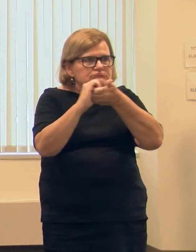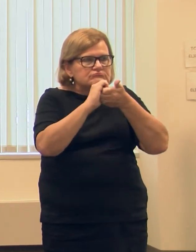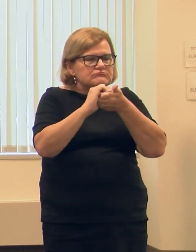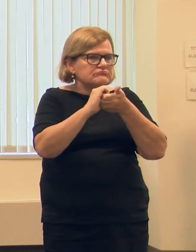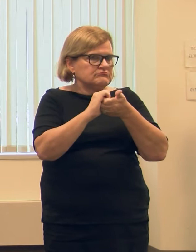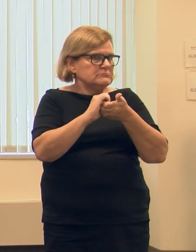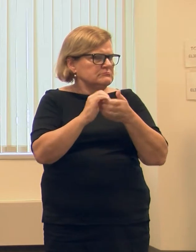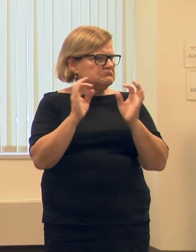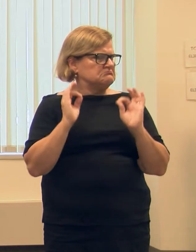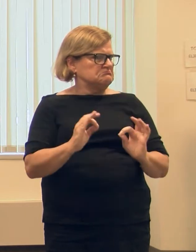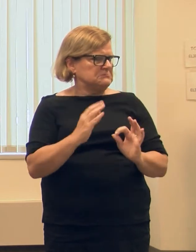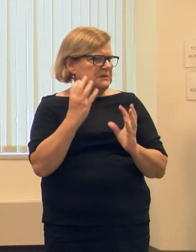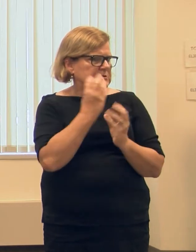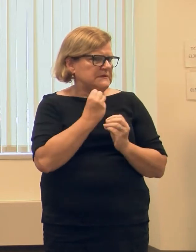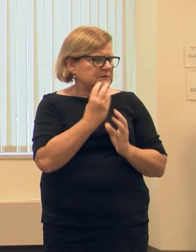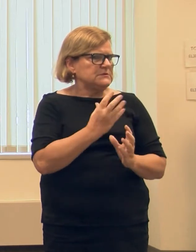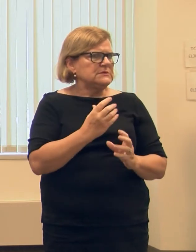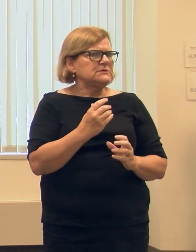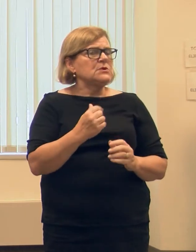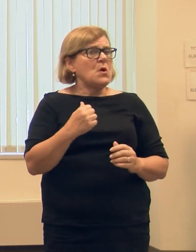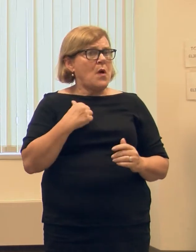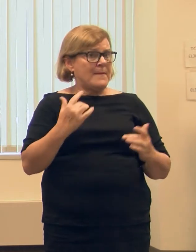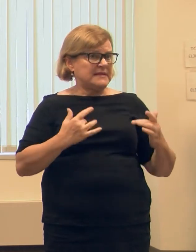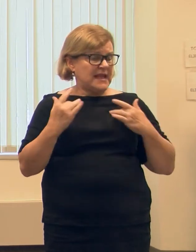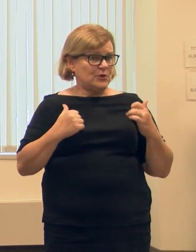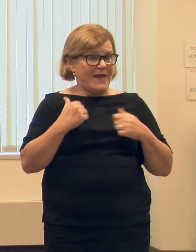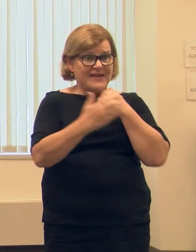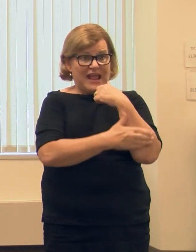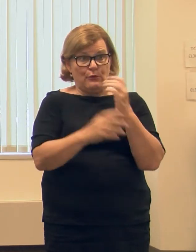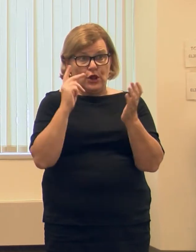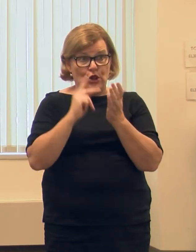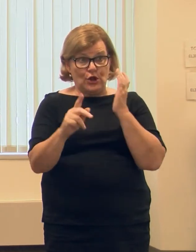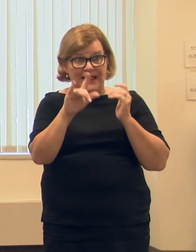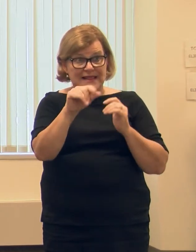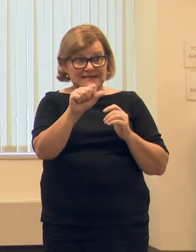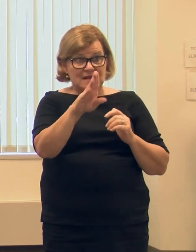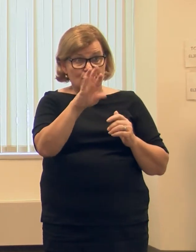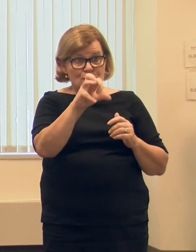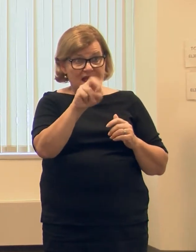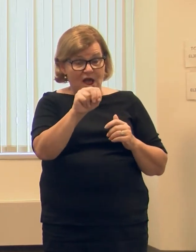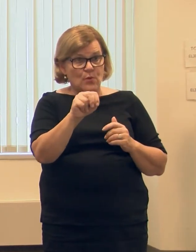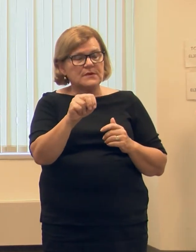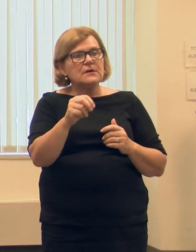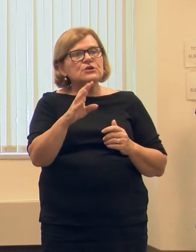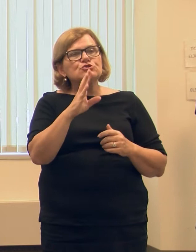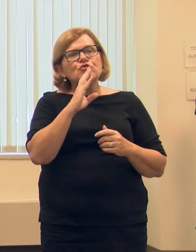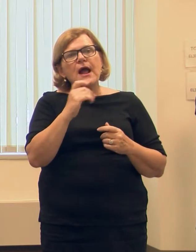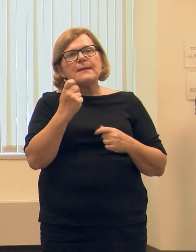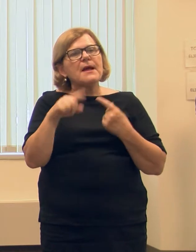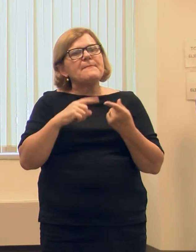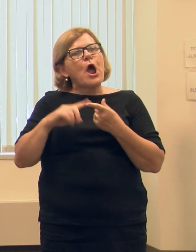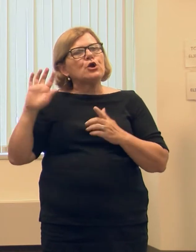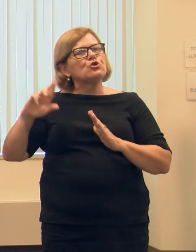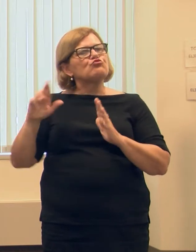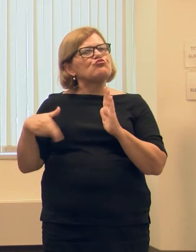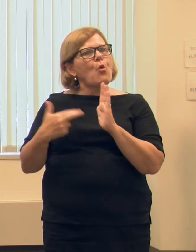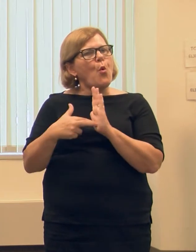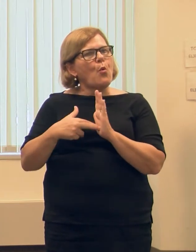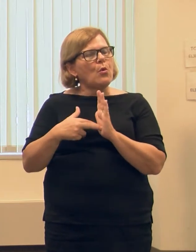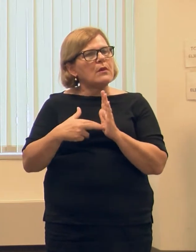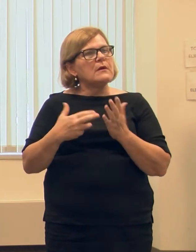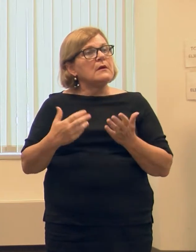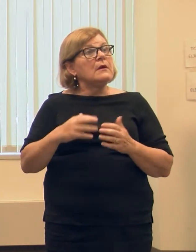cooperatively together. So I'm delighted to have our county clerk here, Lisa Brown, to talk a little bit about her role in this,